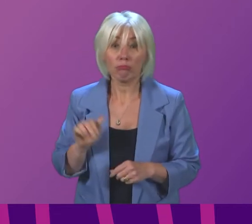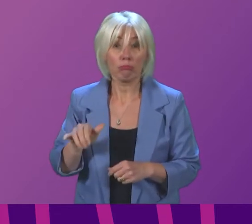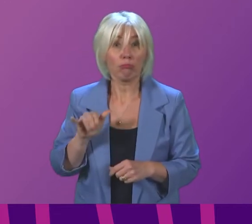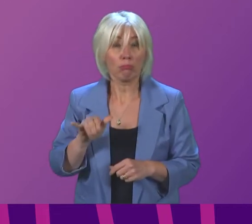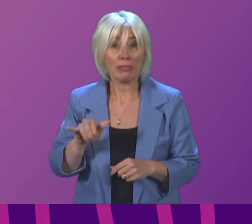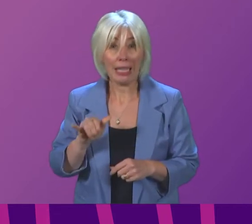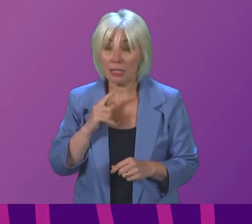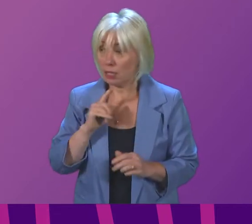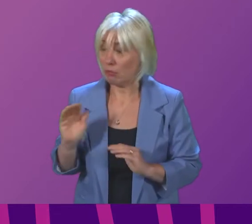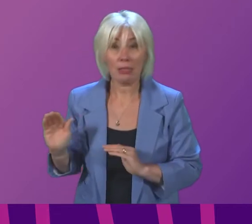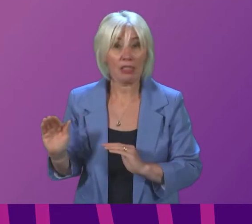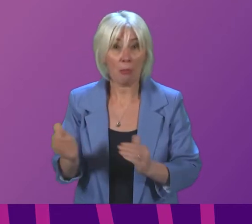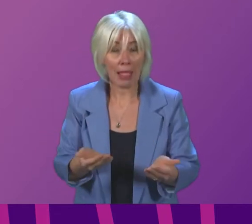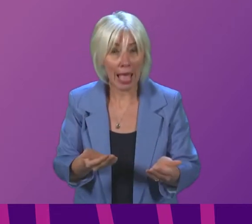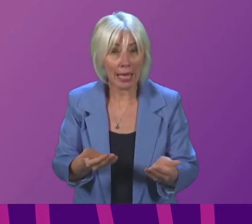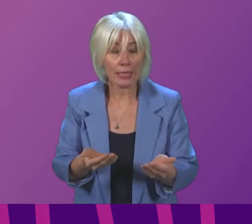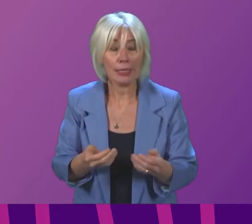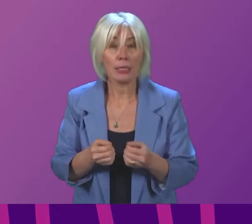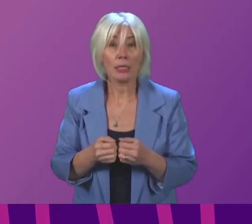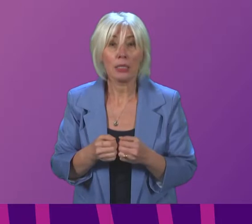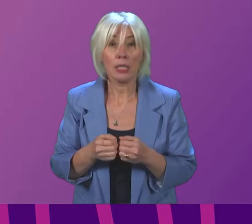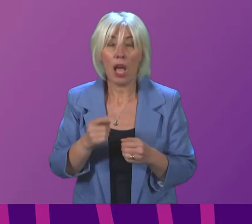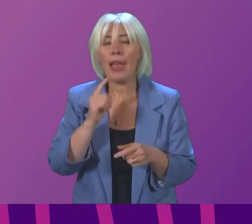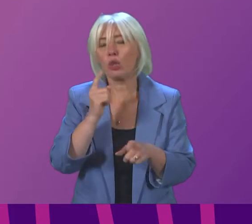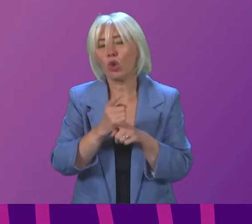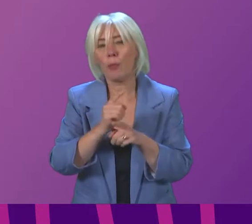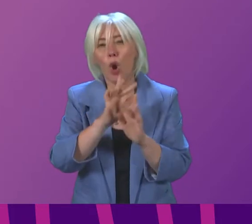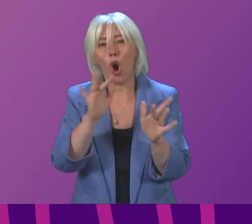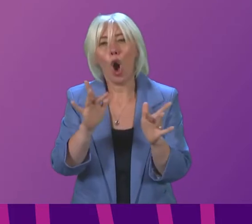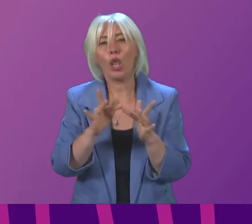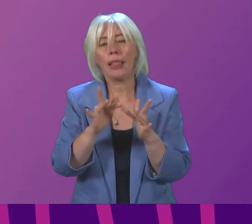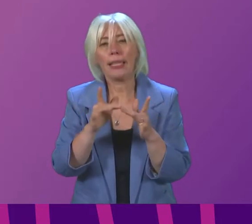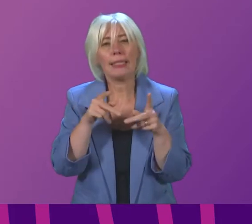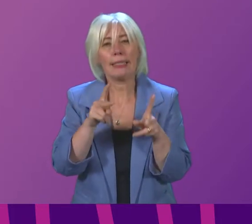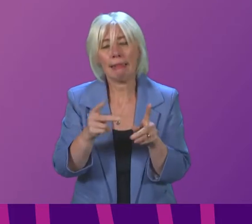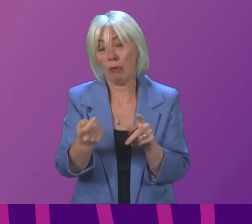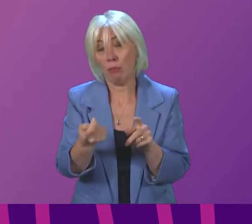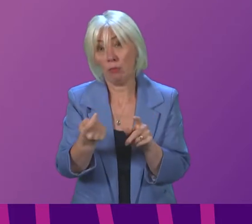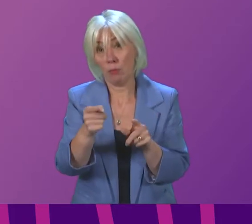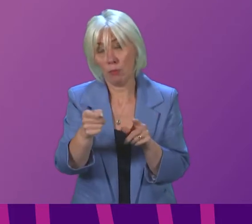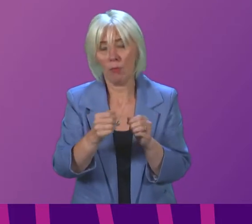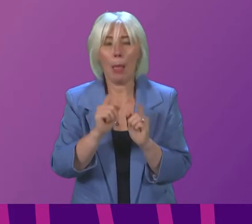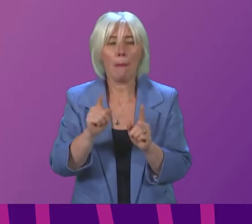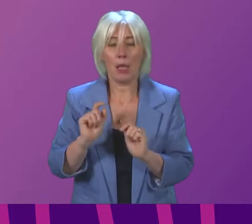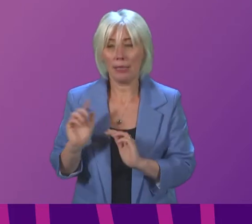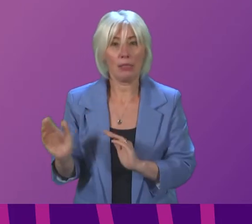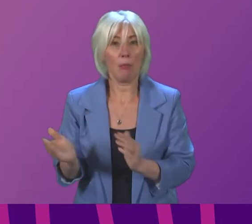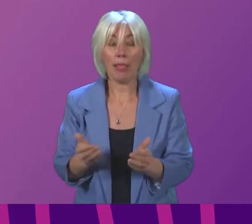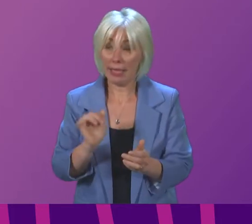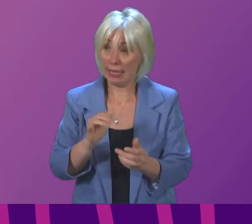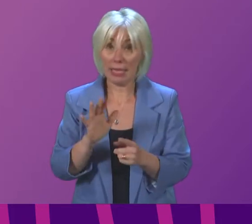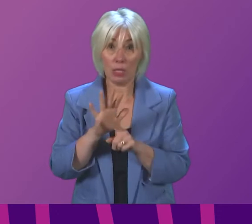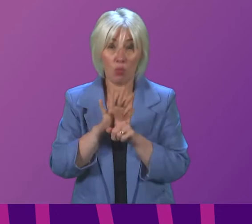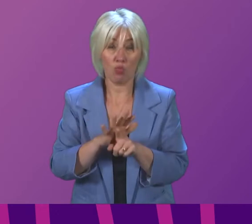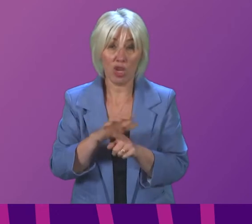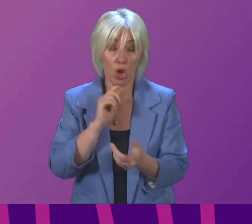yes supplies and I will come on to the point with the online system in a moment supplies are under pressure because